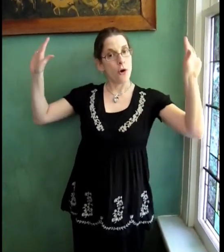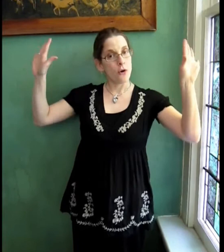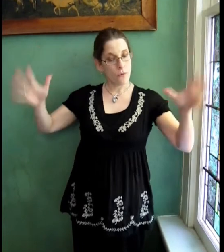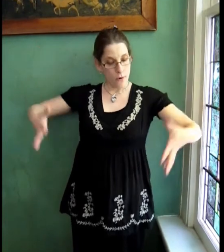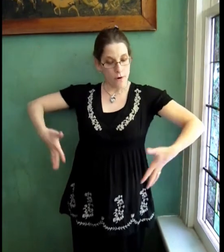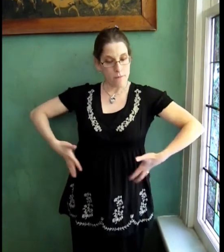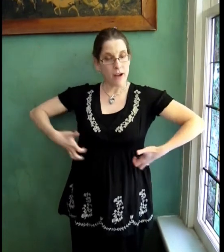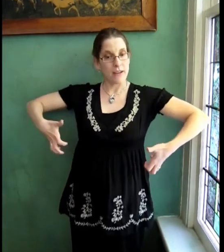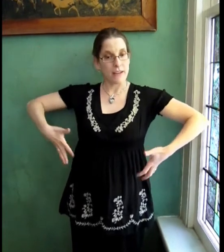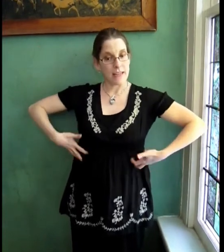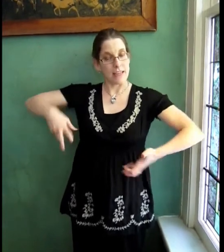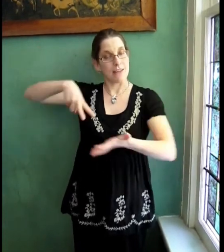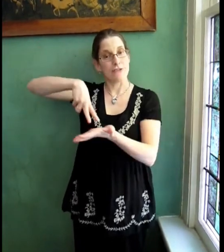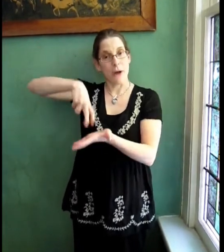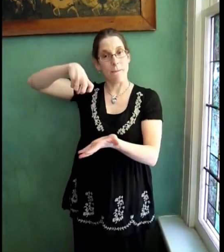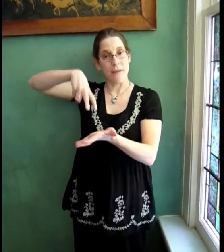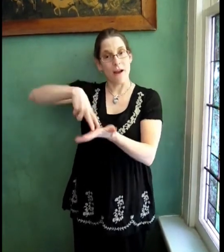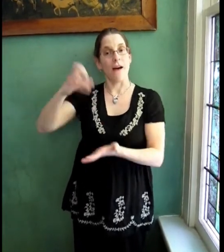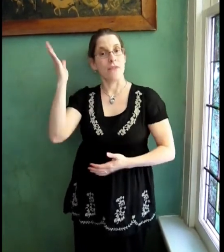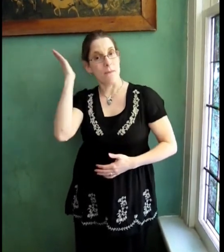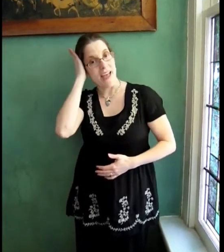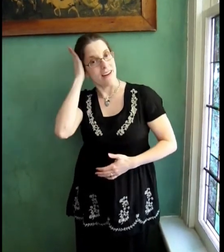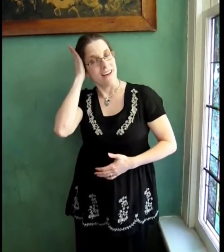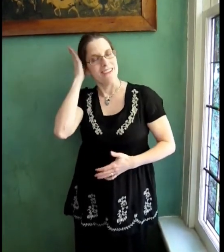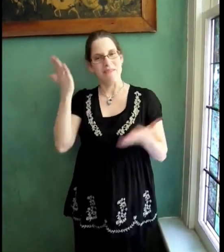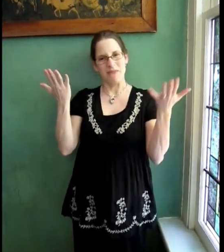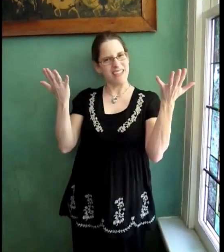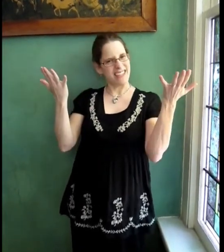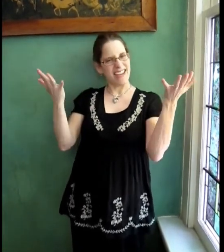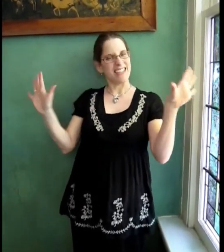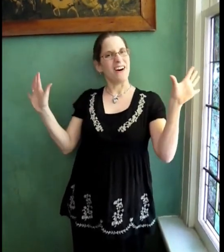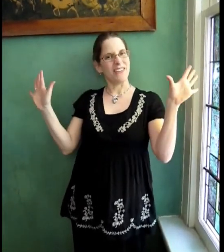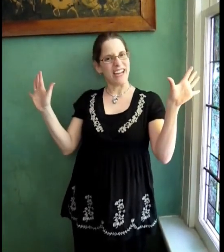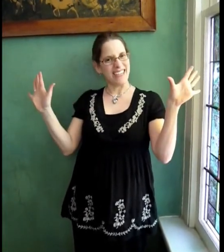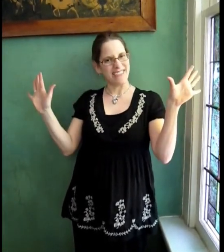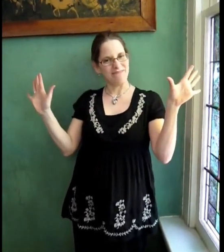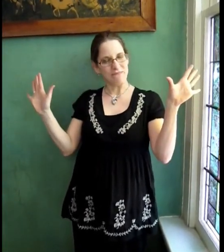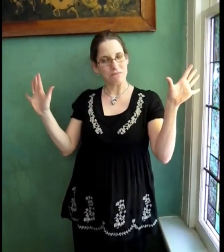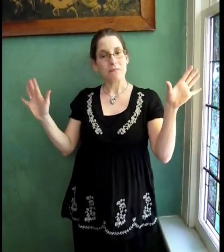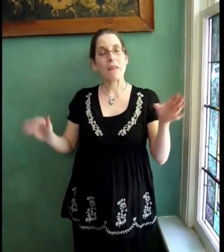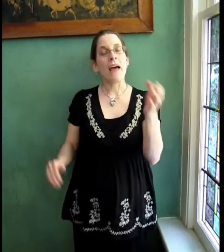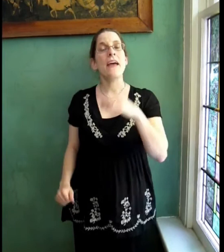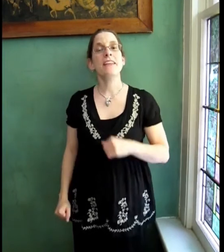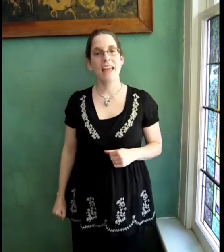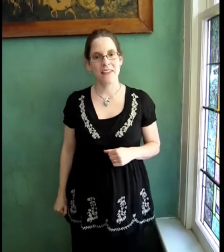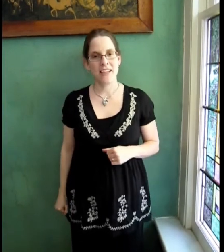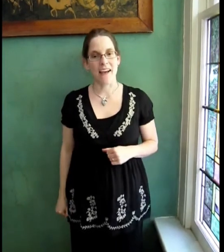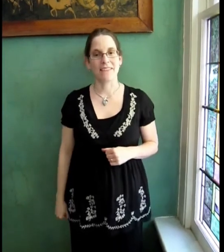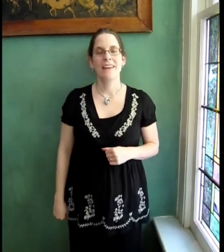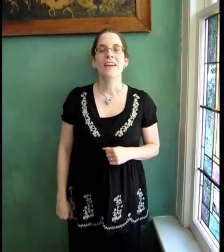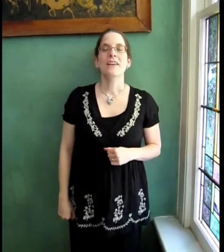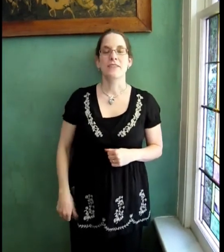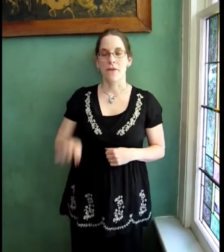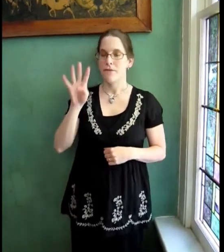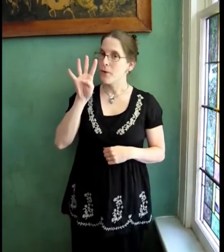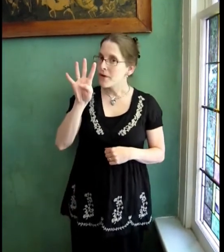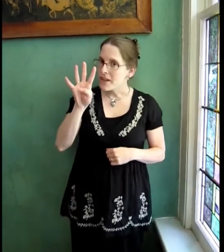more monkeys jumping on the bed. Remember, this sign is all done. And then you count down. So four little